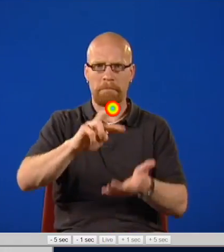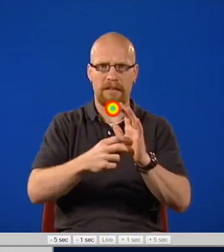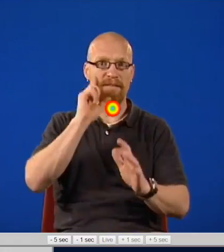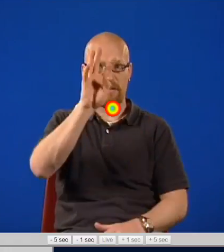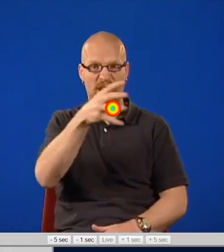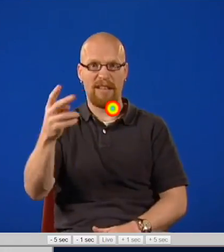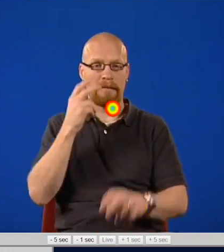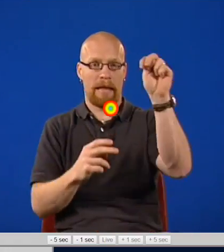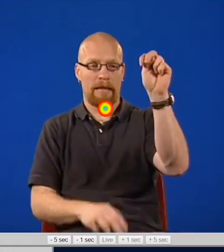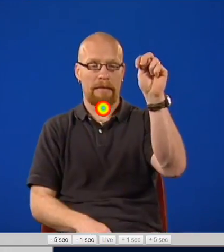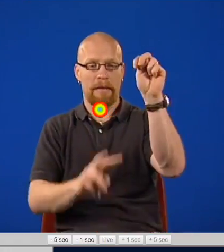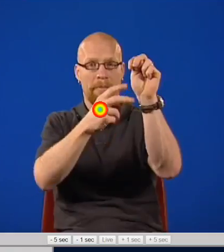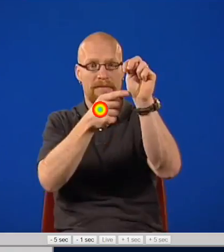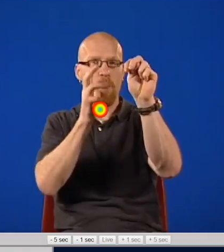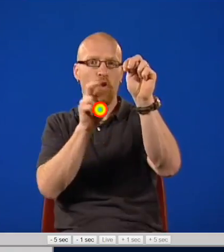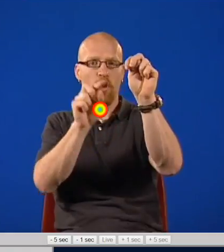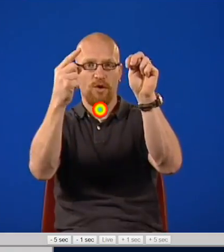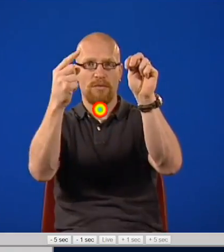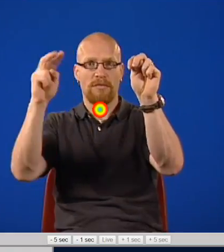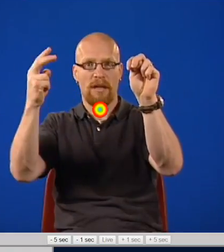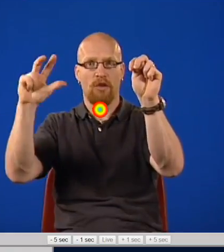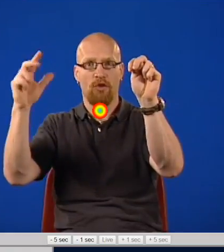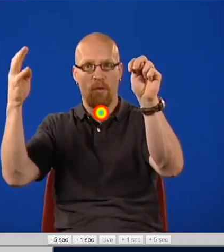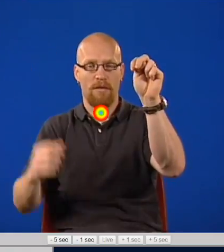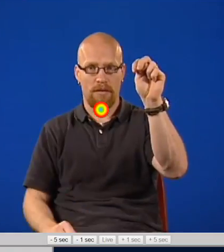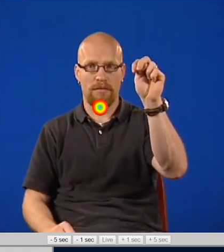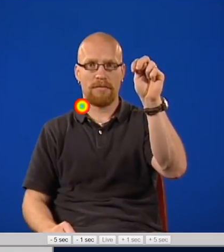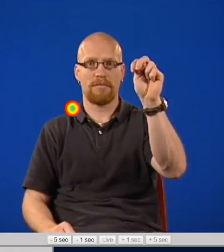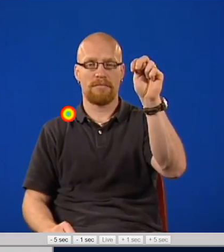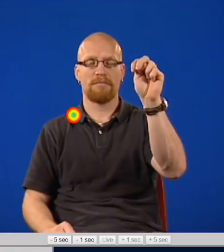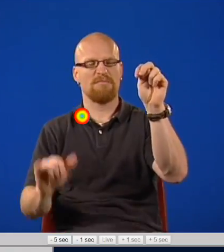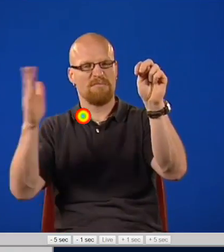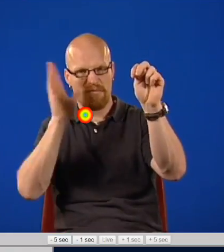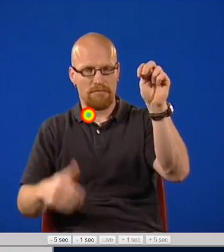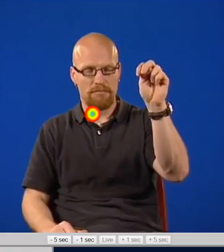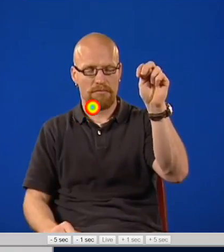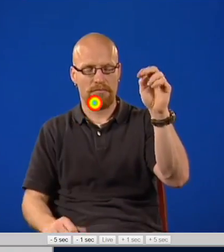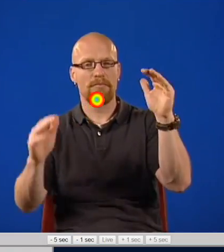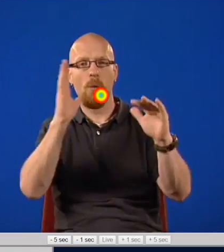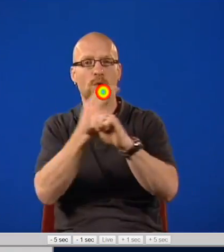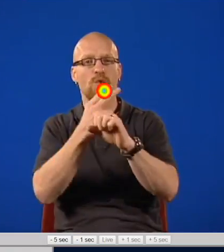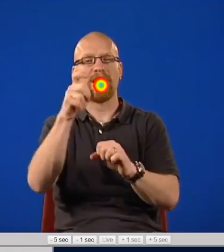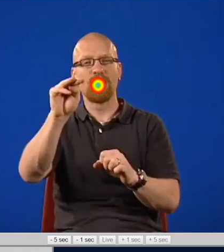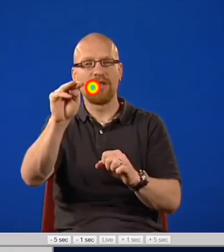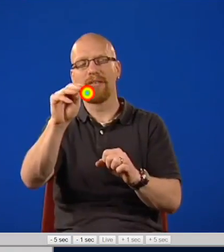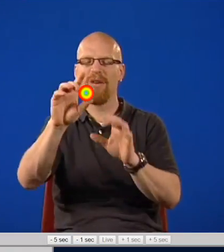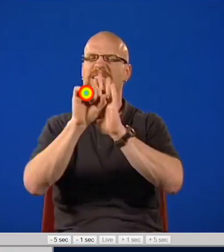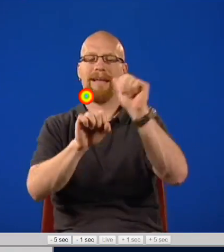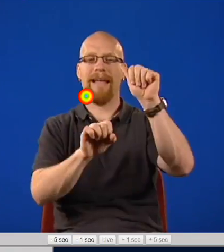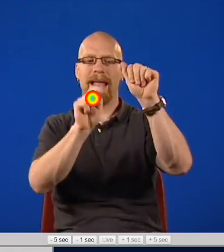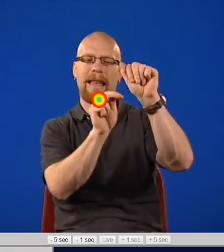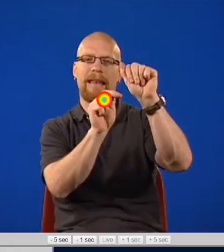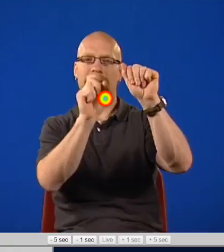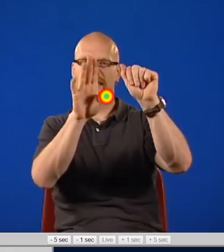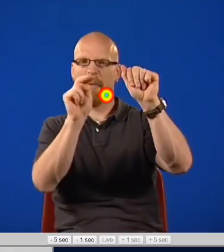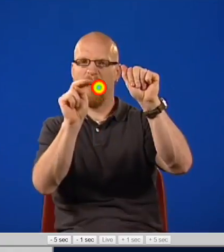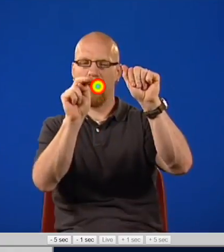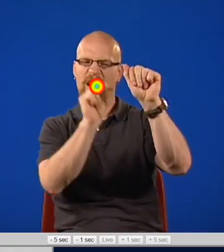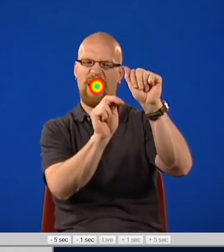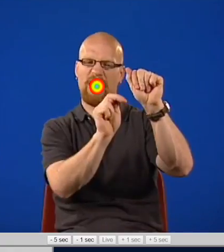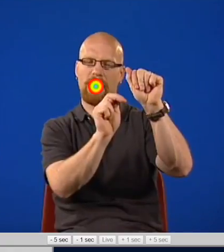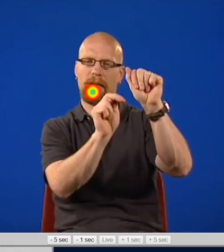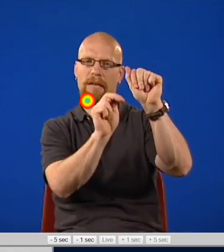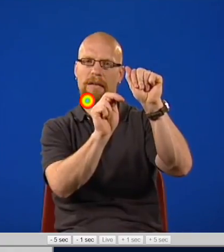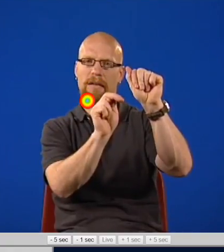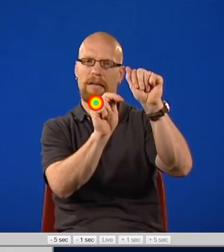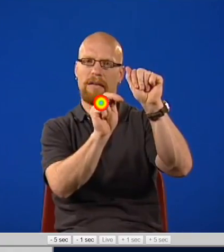So in this table here, you see the n, and it means that we're going to be looking at first term, second term, third term, fourth term, fifth term, so on. We're going to use the expression, or the symbol, a sub n, that is a with